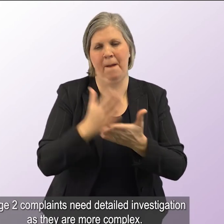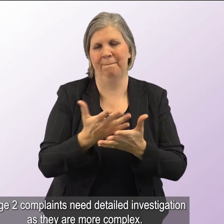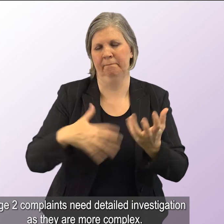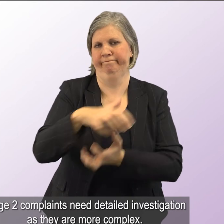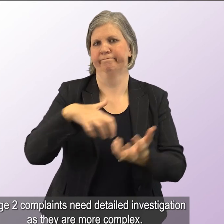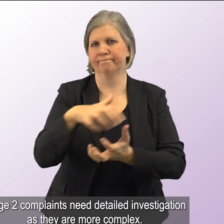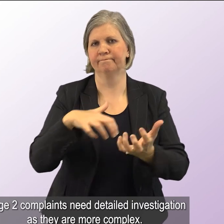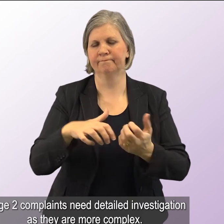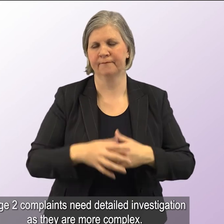they are more complex.